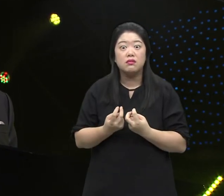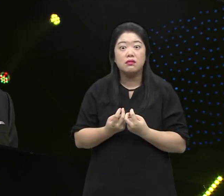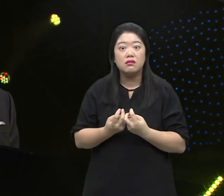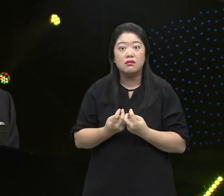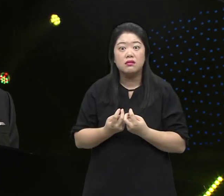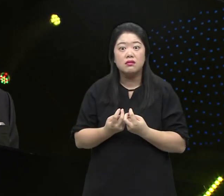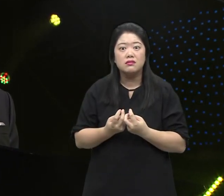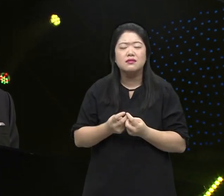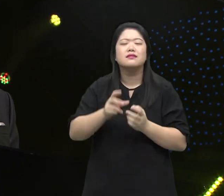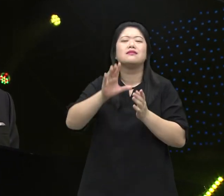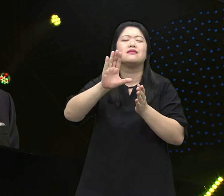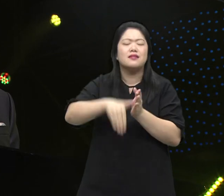That's when I realized